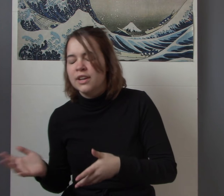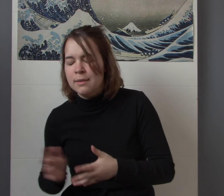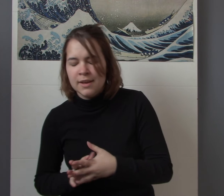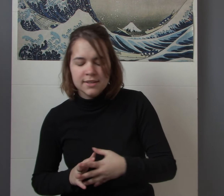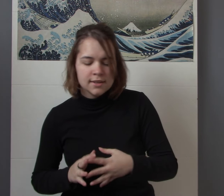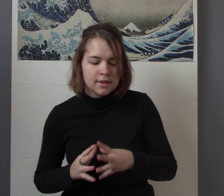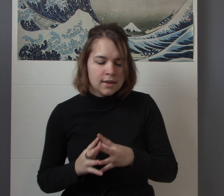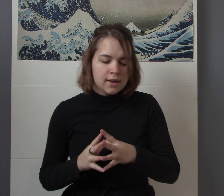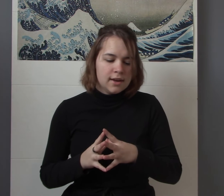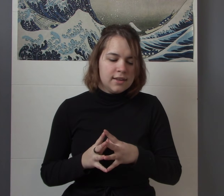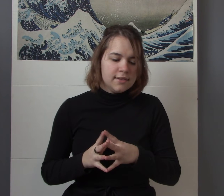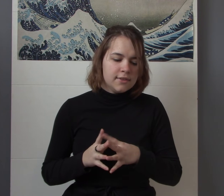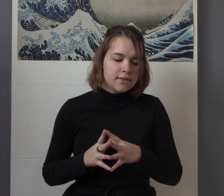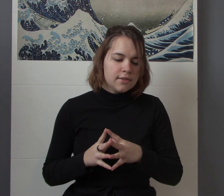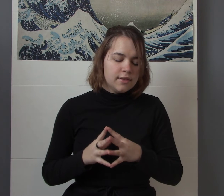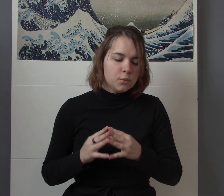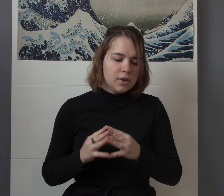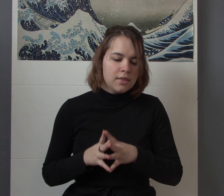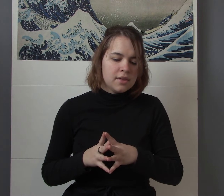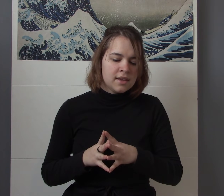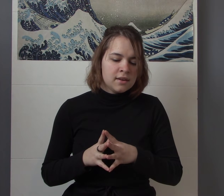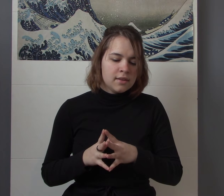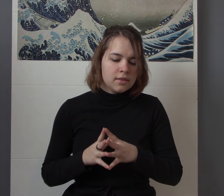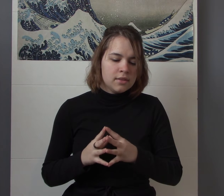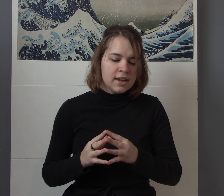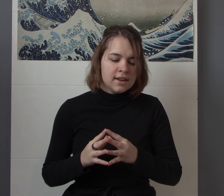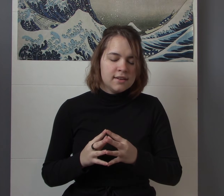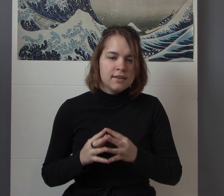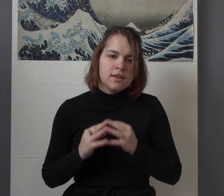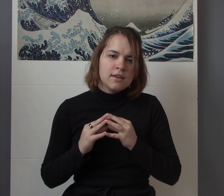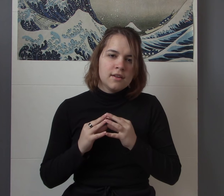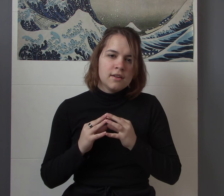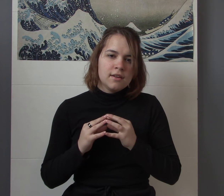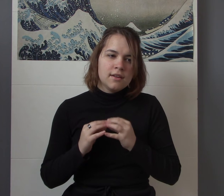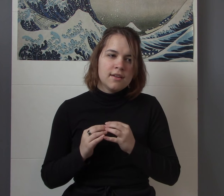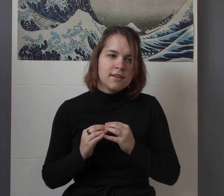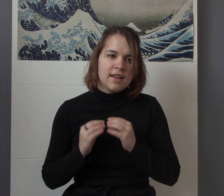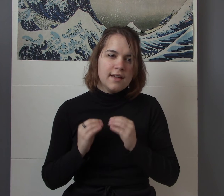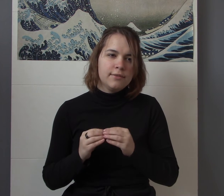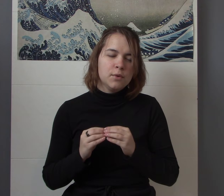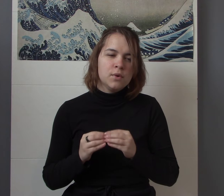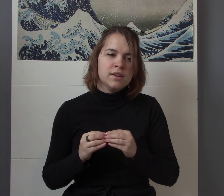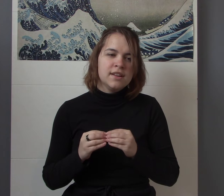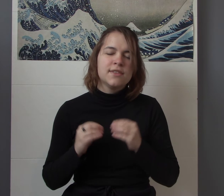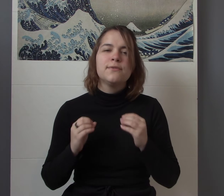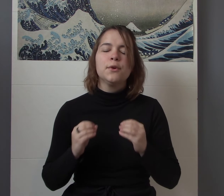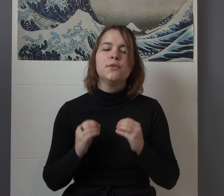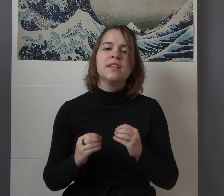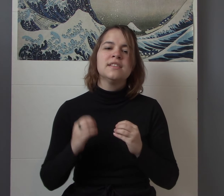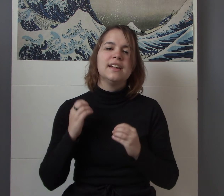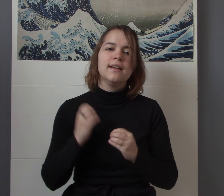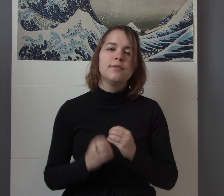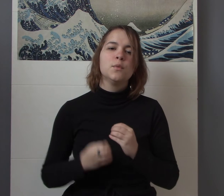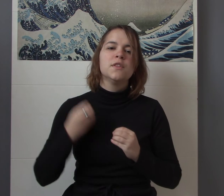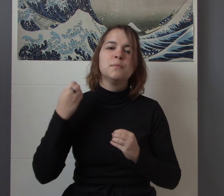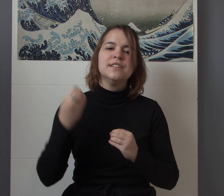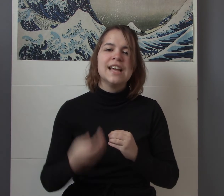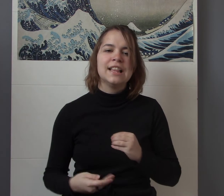I meant is this one thing that everyone it's the first thing that everyone's been telling